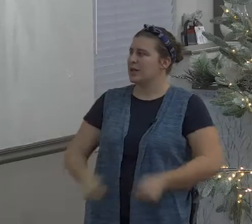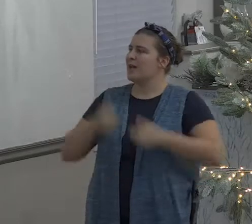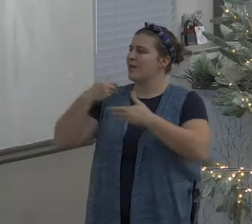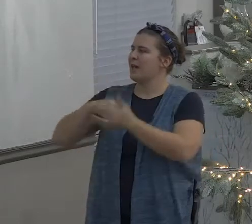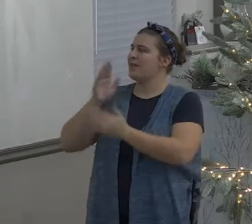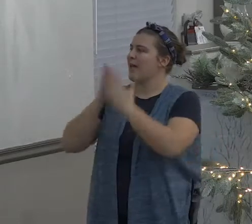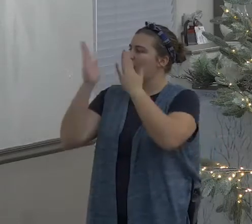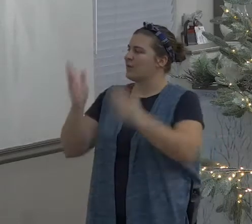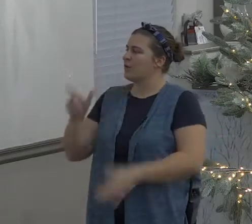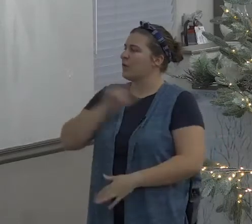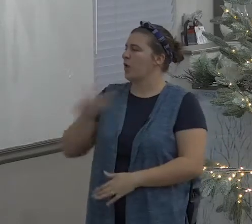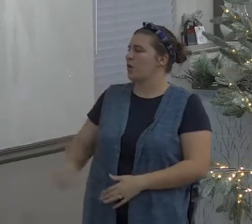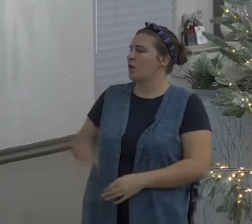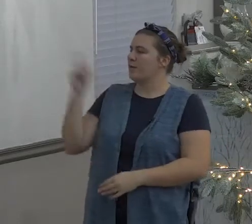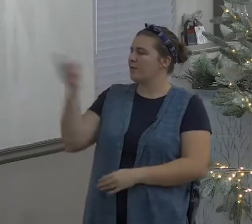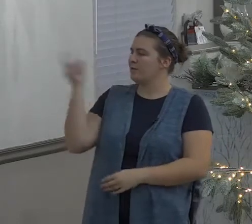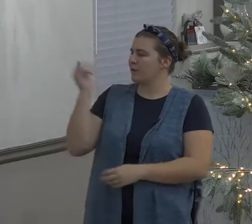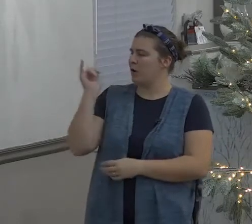in between